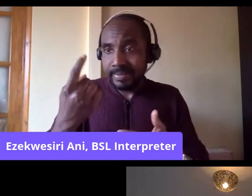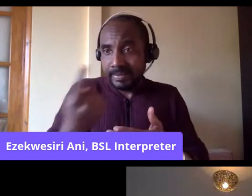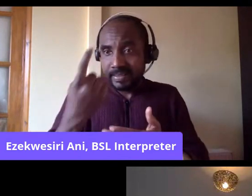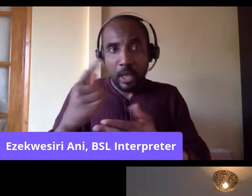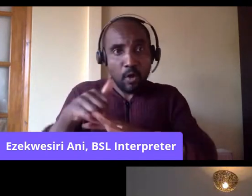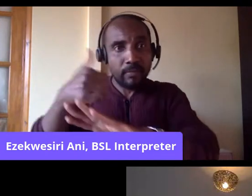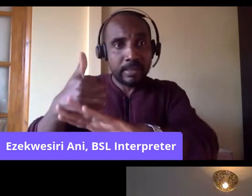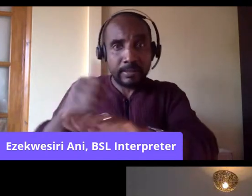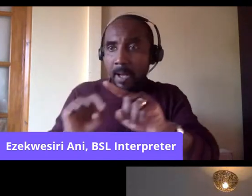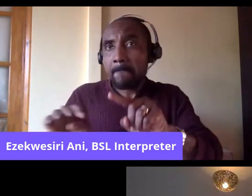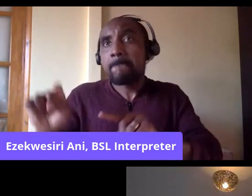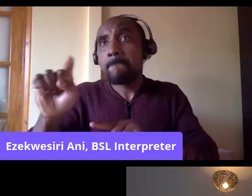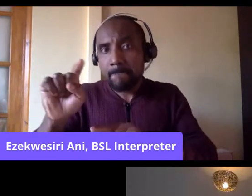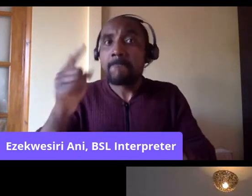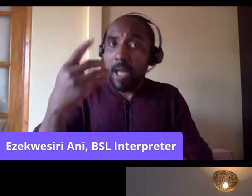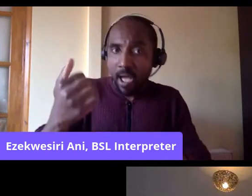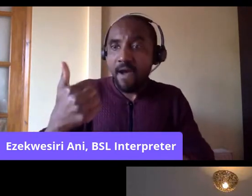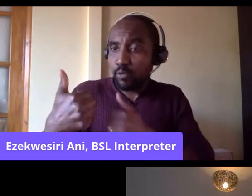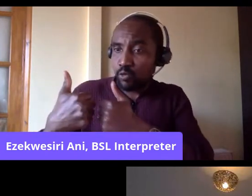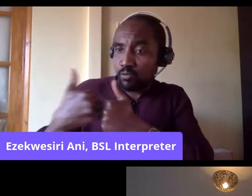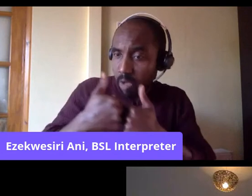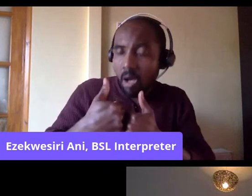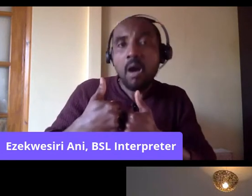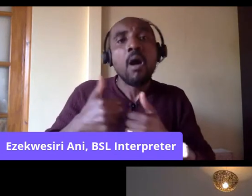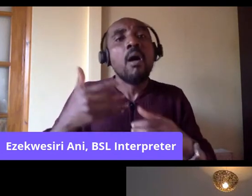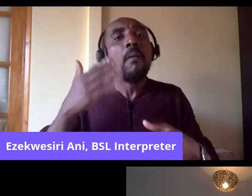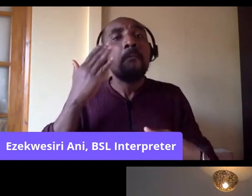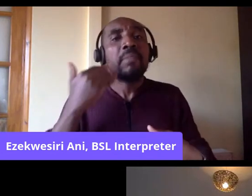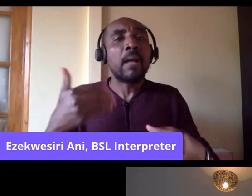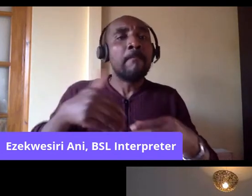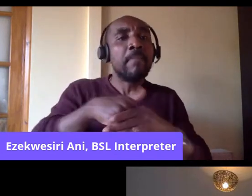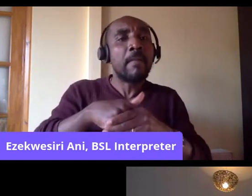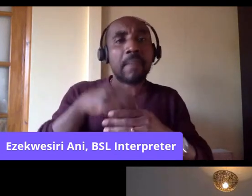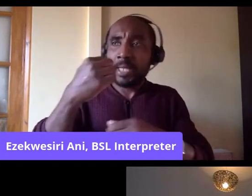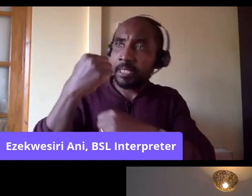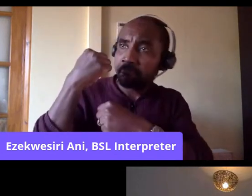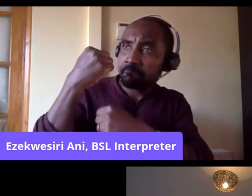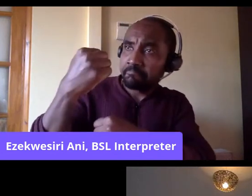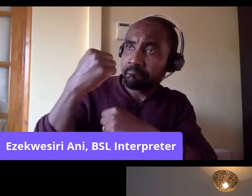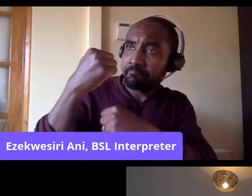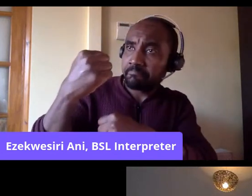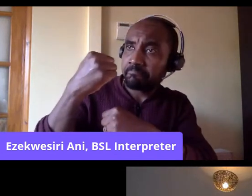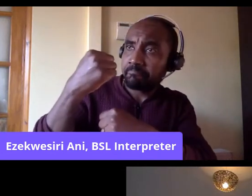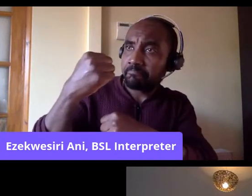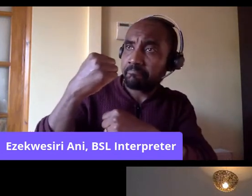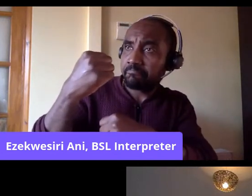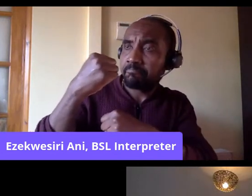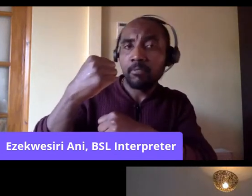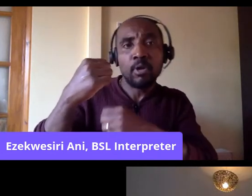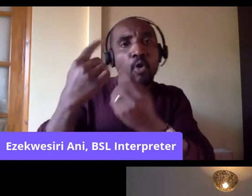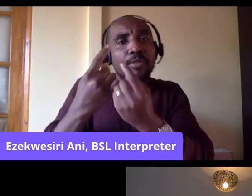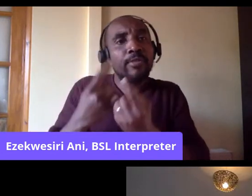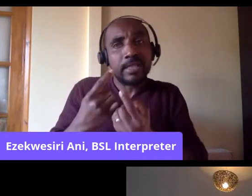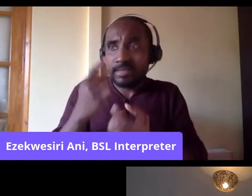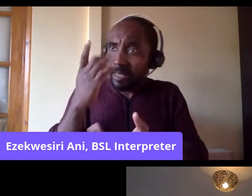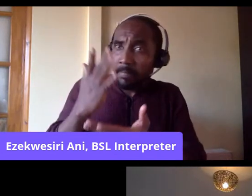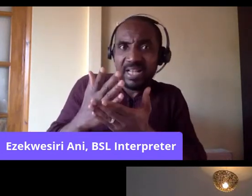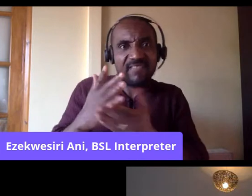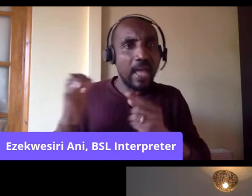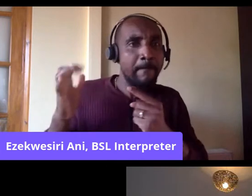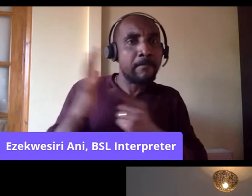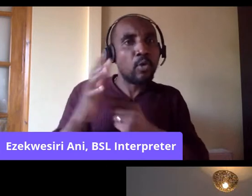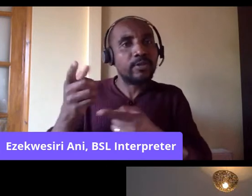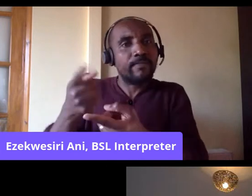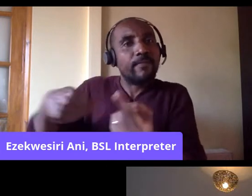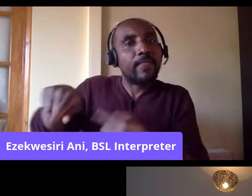and are meant to be there to allow black members to campaign and organize on matters that they believe are of most importance to